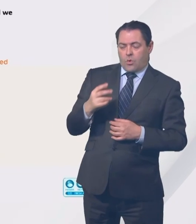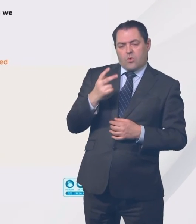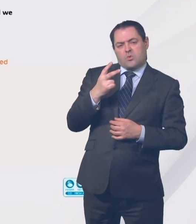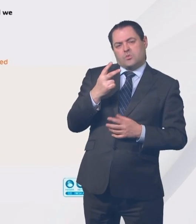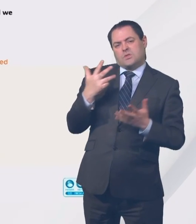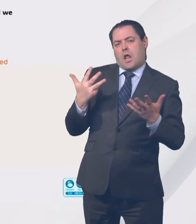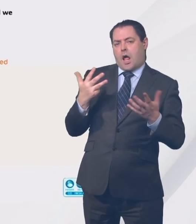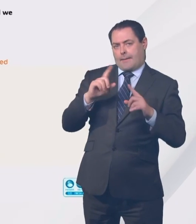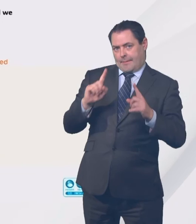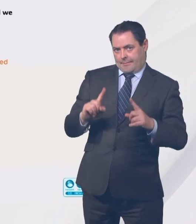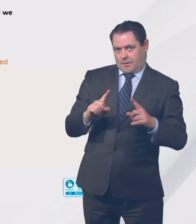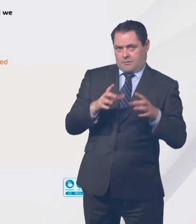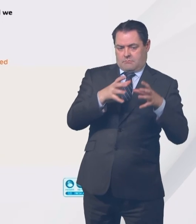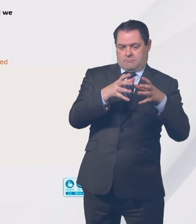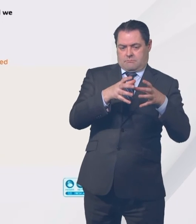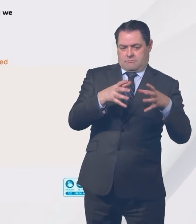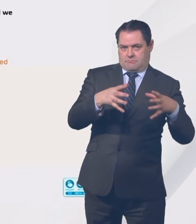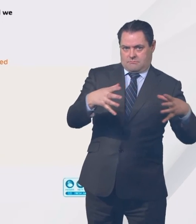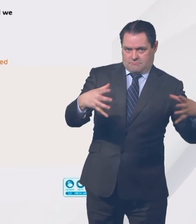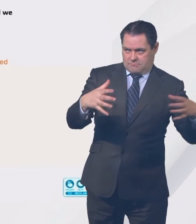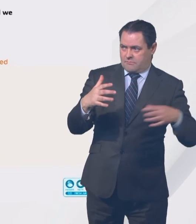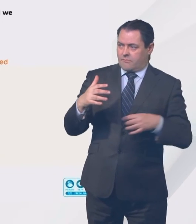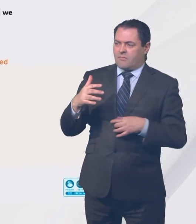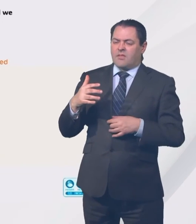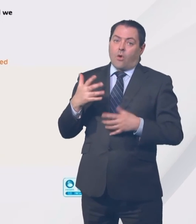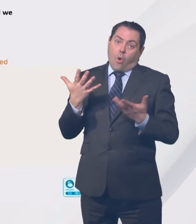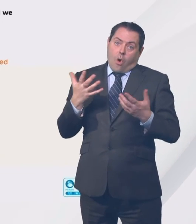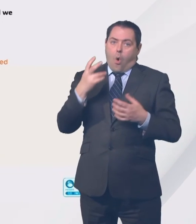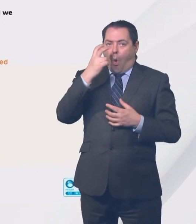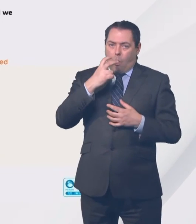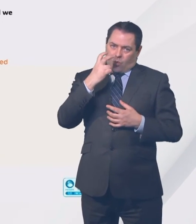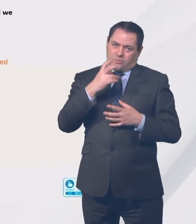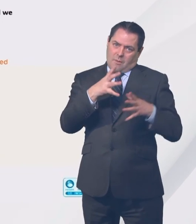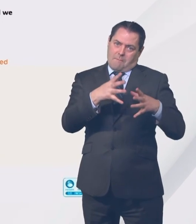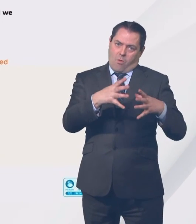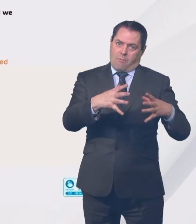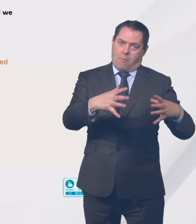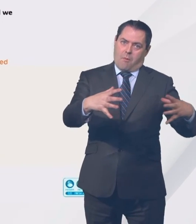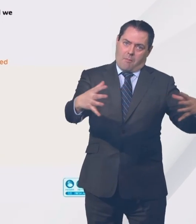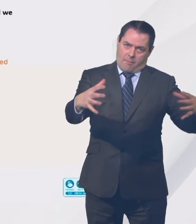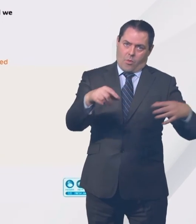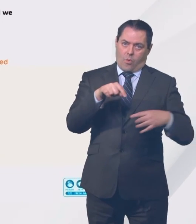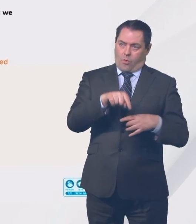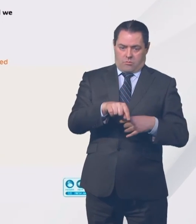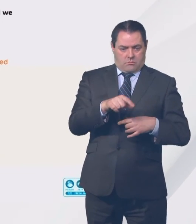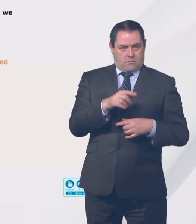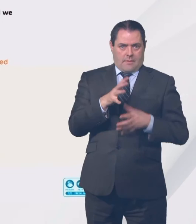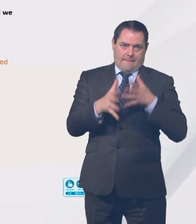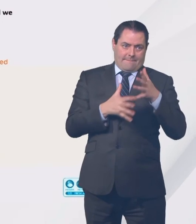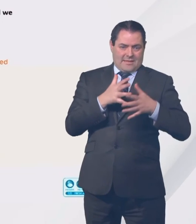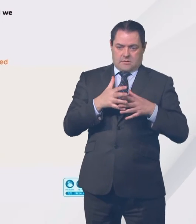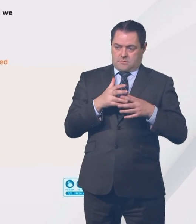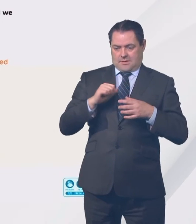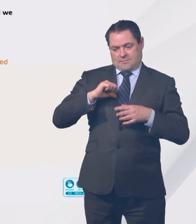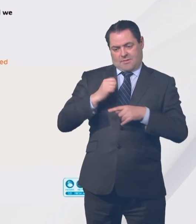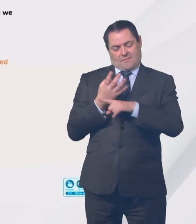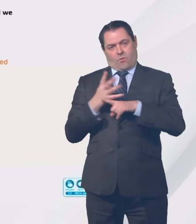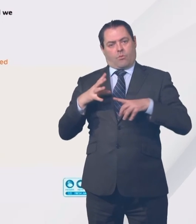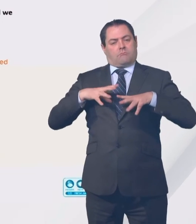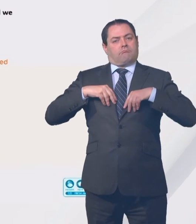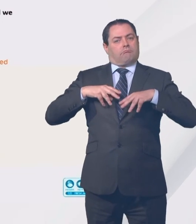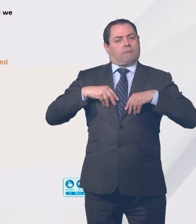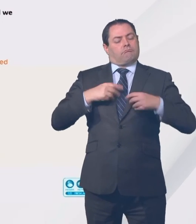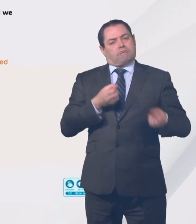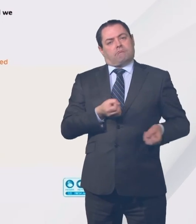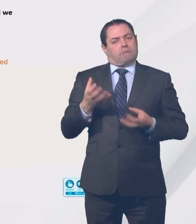people. If you went to higher ages, of course, you'd get even more. So this just reinforces the point that as